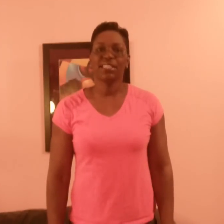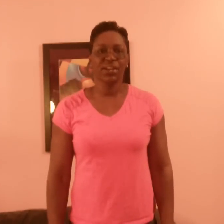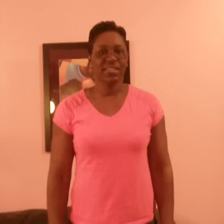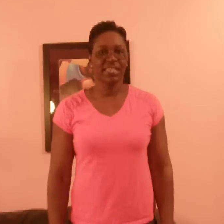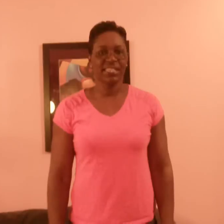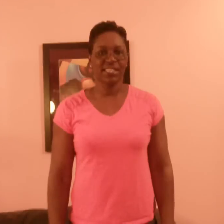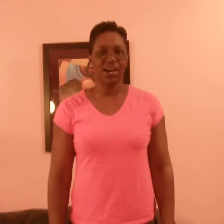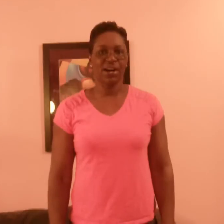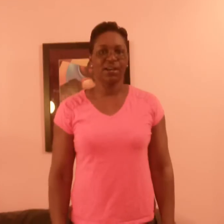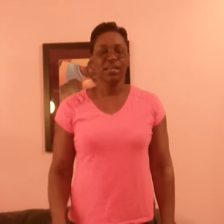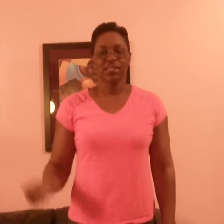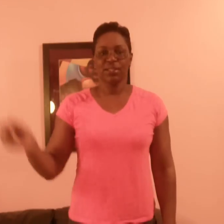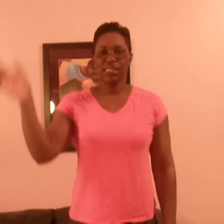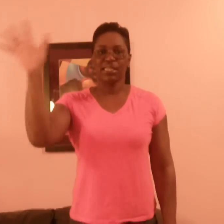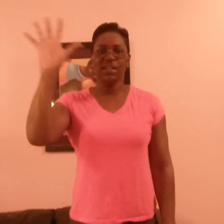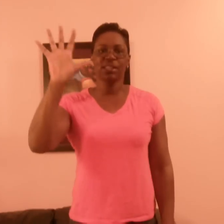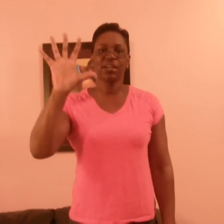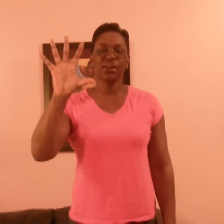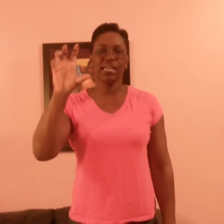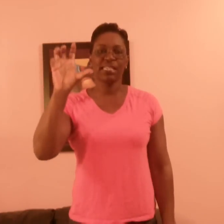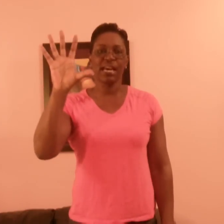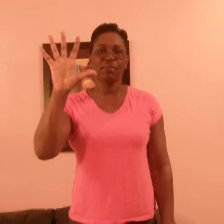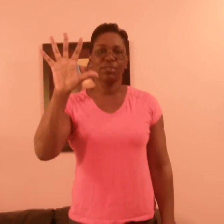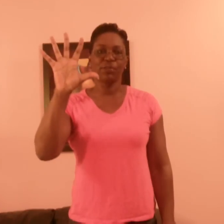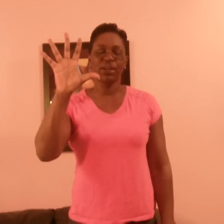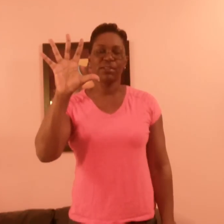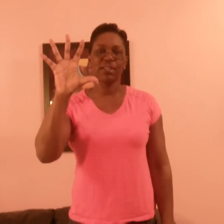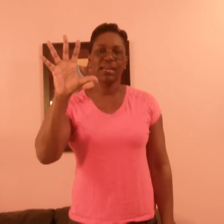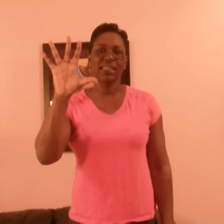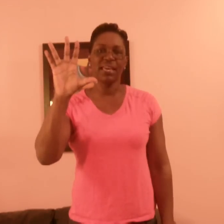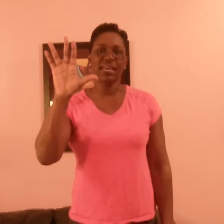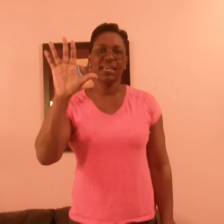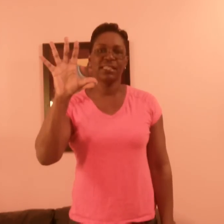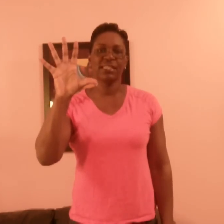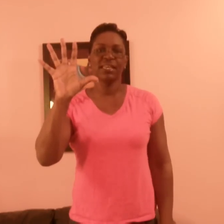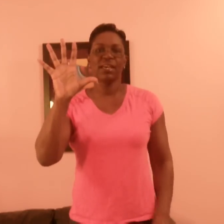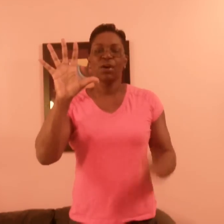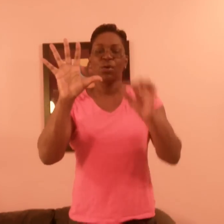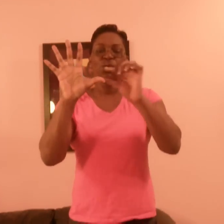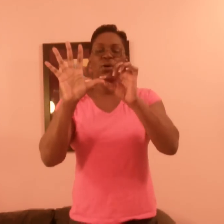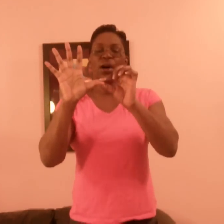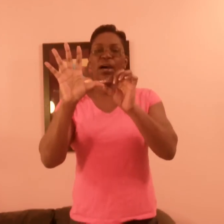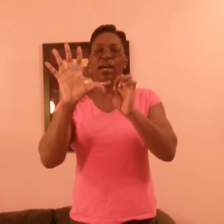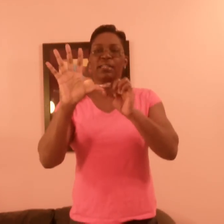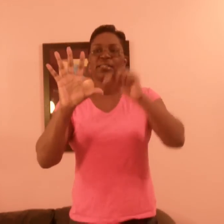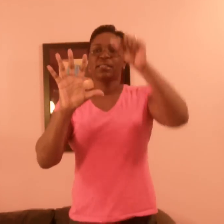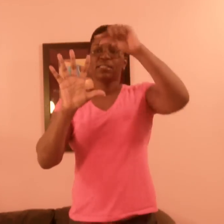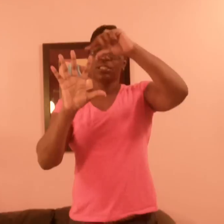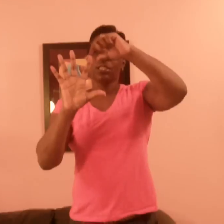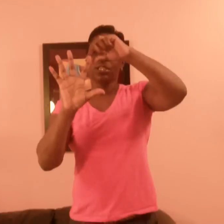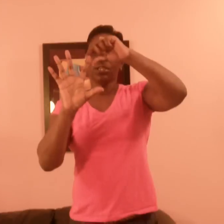Turkeys Song. So let's get our turkeys out. Put your fingers like this. One, two,